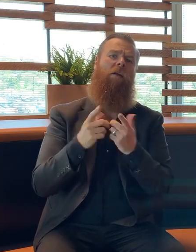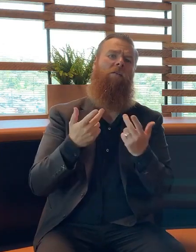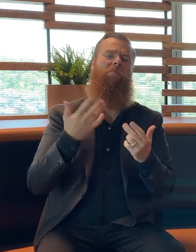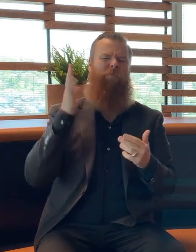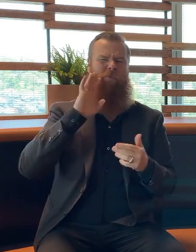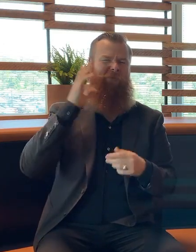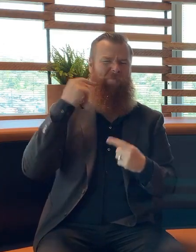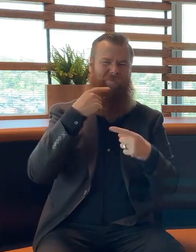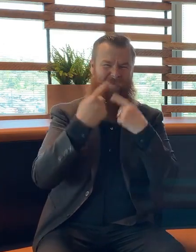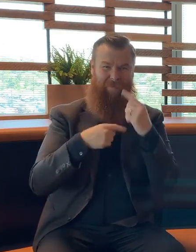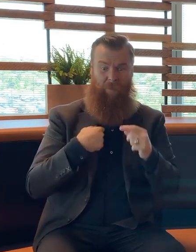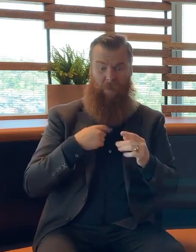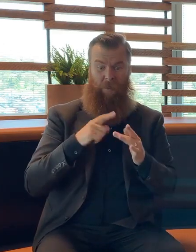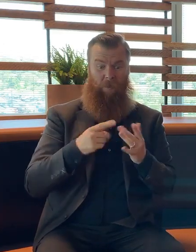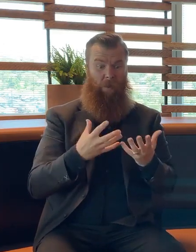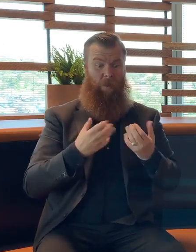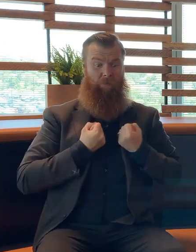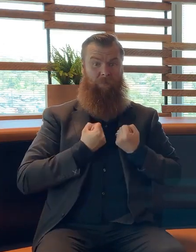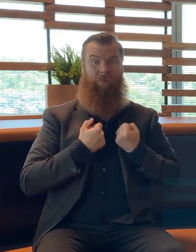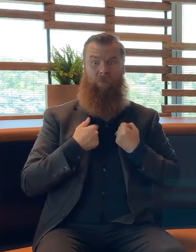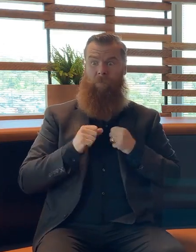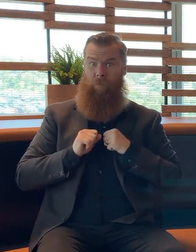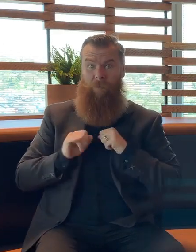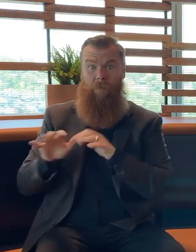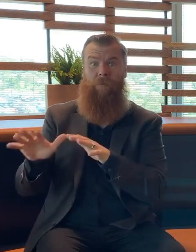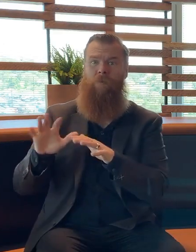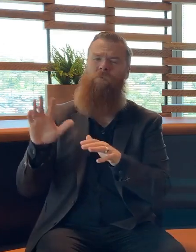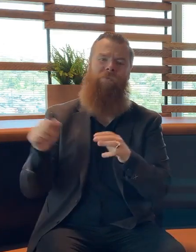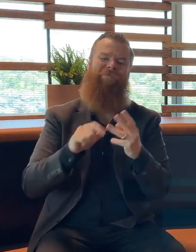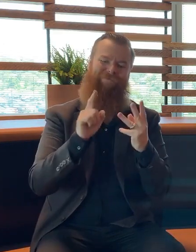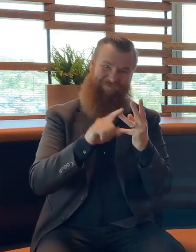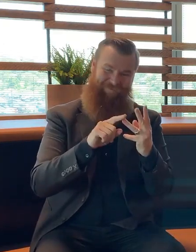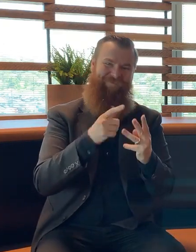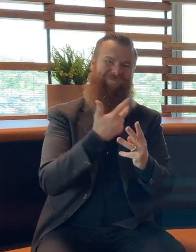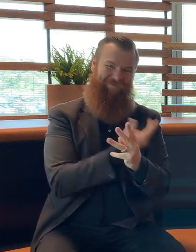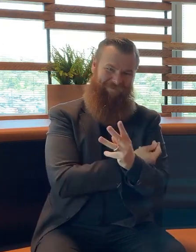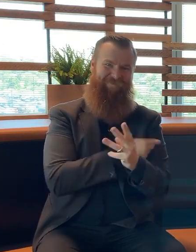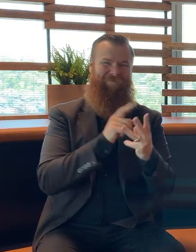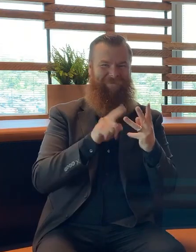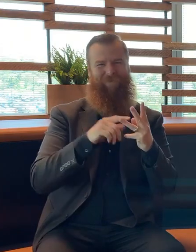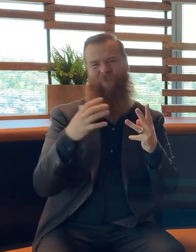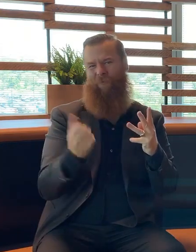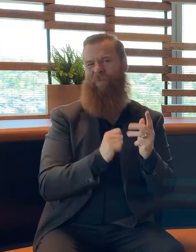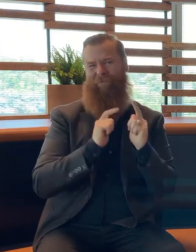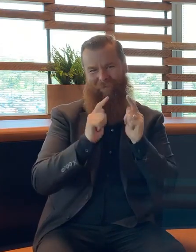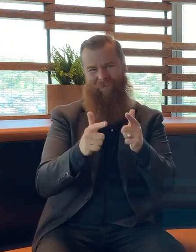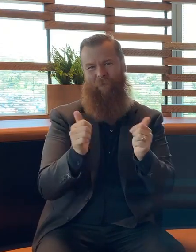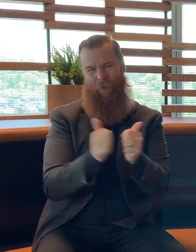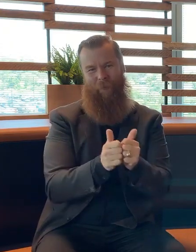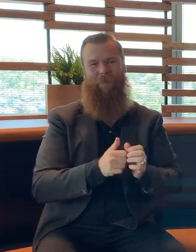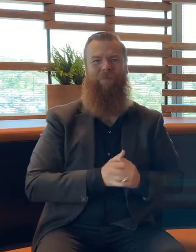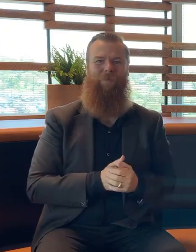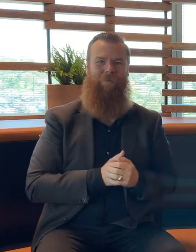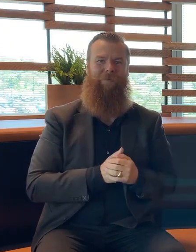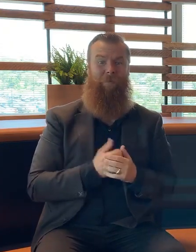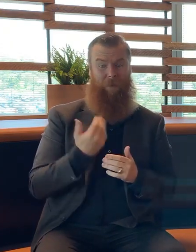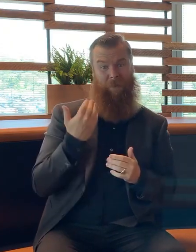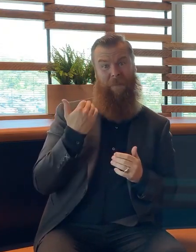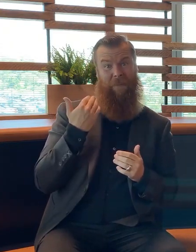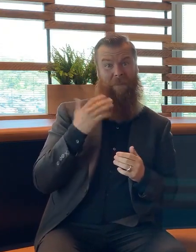booster when you are due for that. So in recent days two important changes to that program.